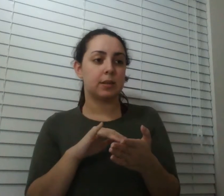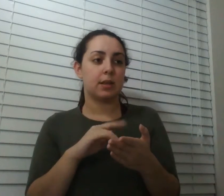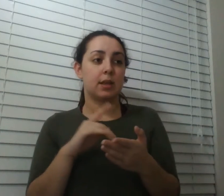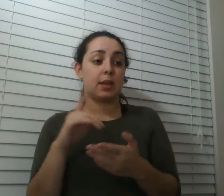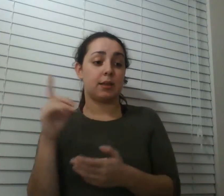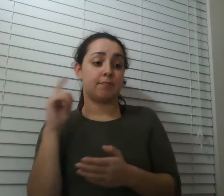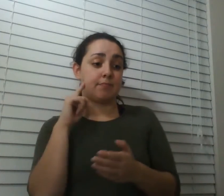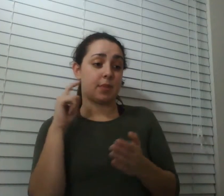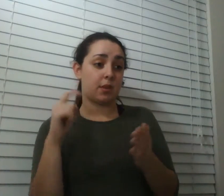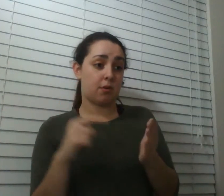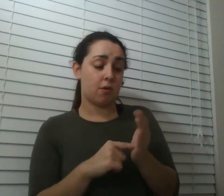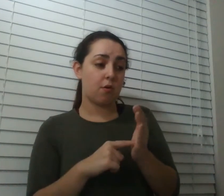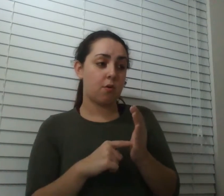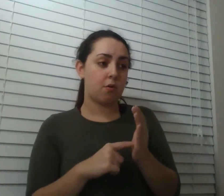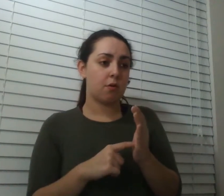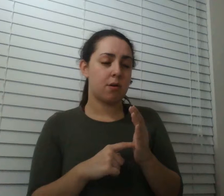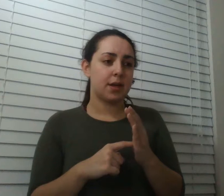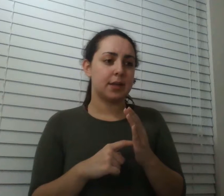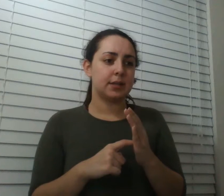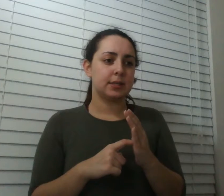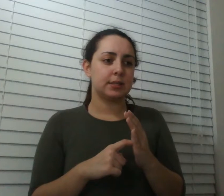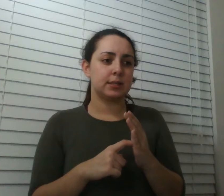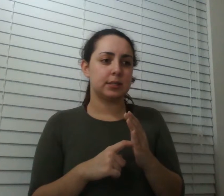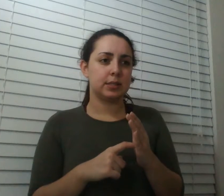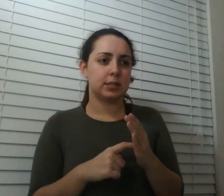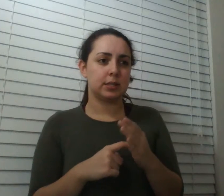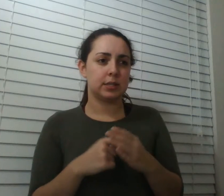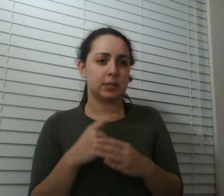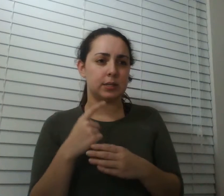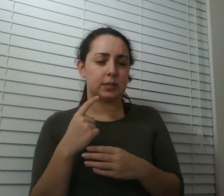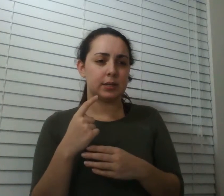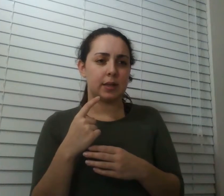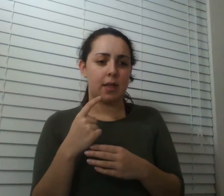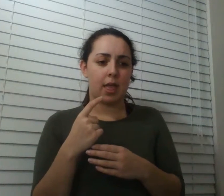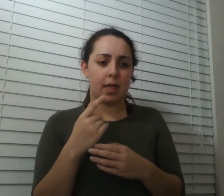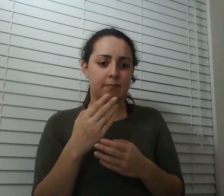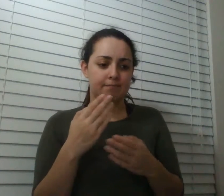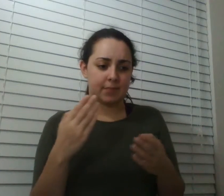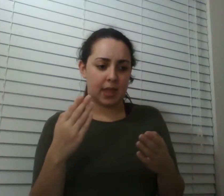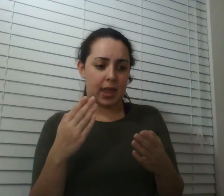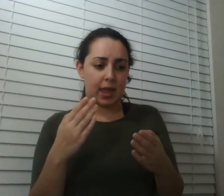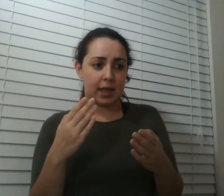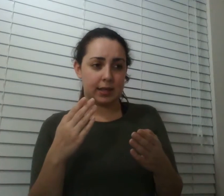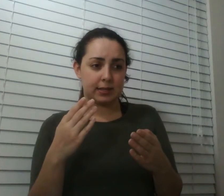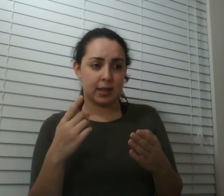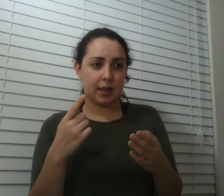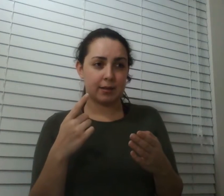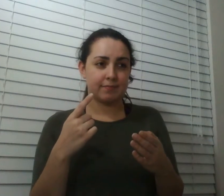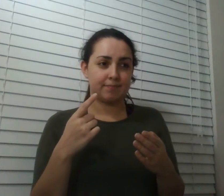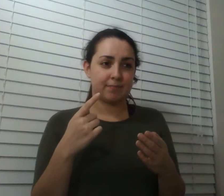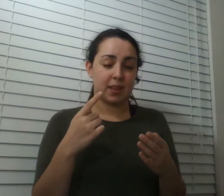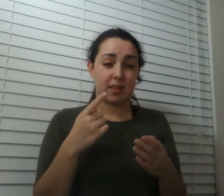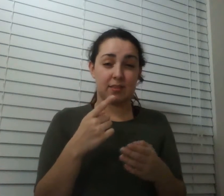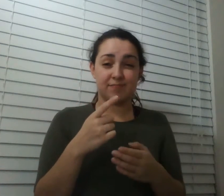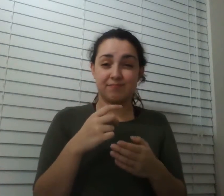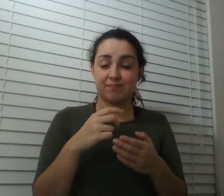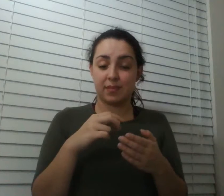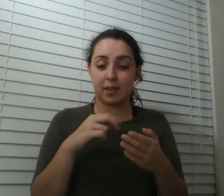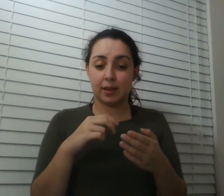things that made them seem way less foreign see i kept these in these for example as soon as he put one into a